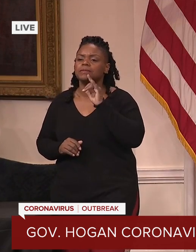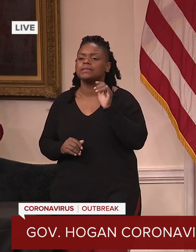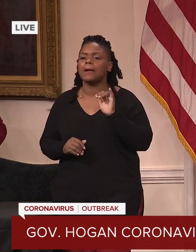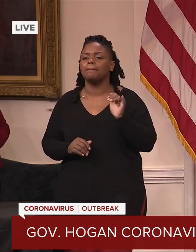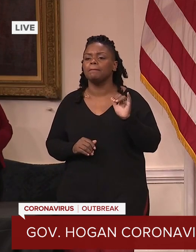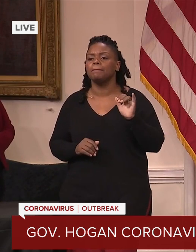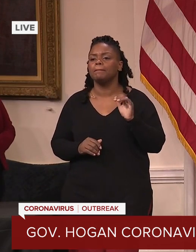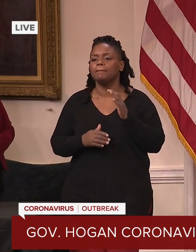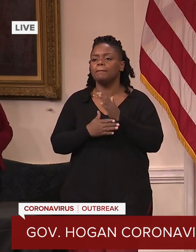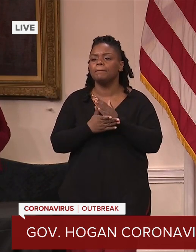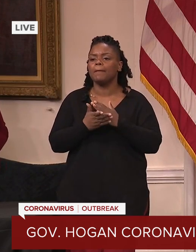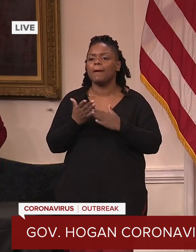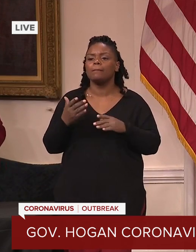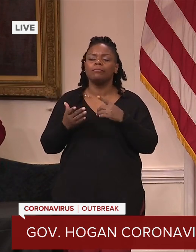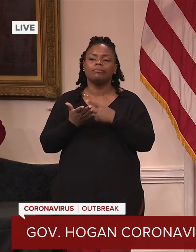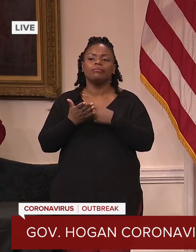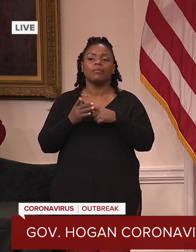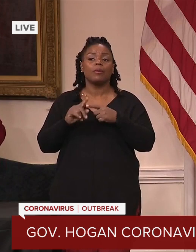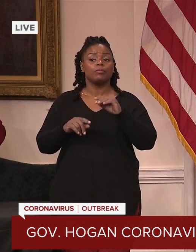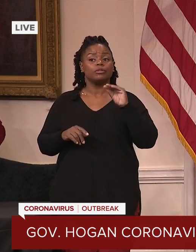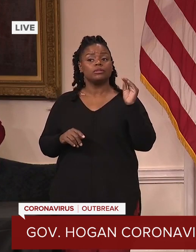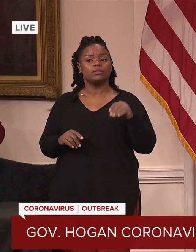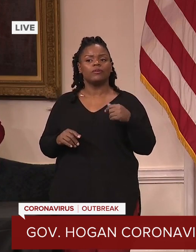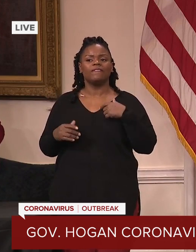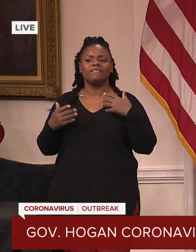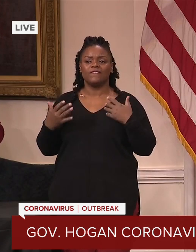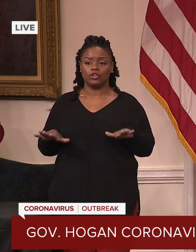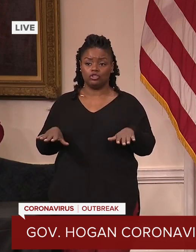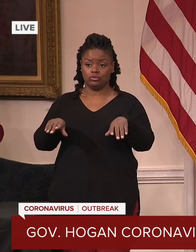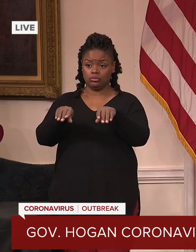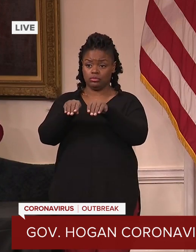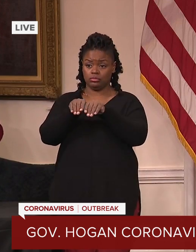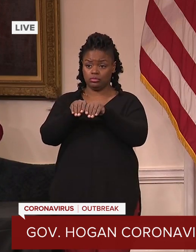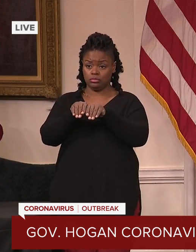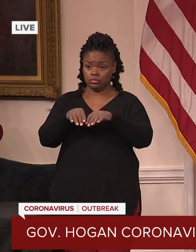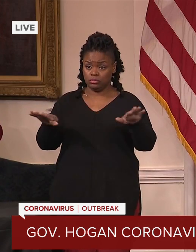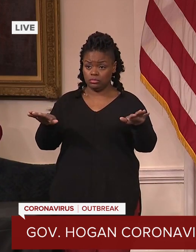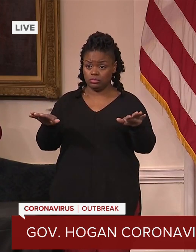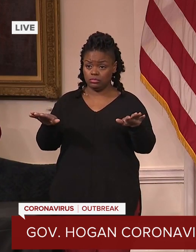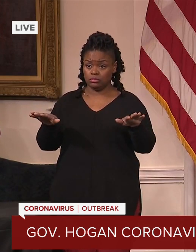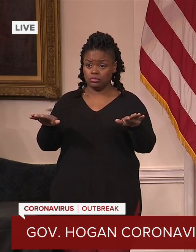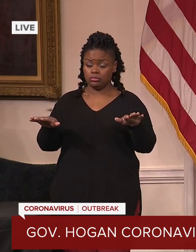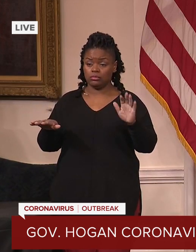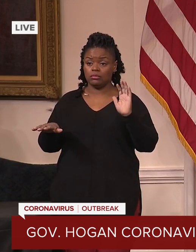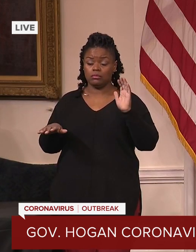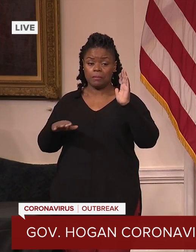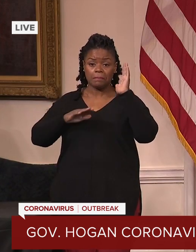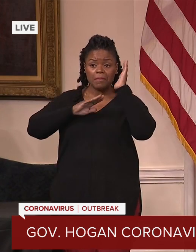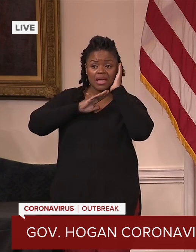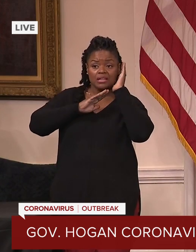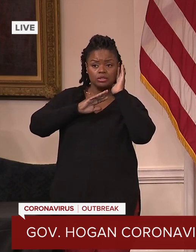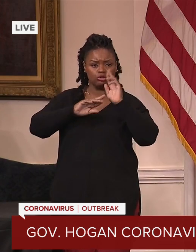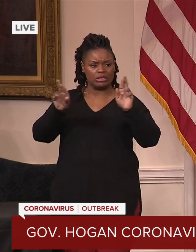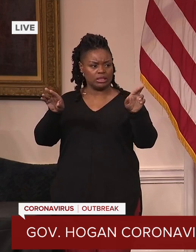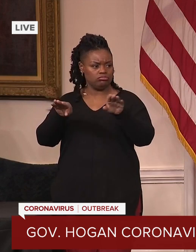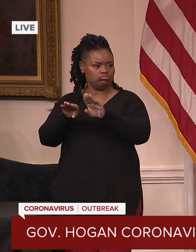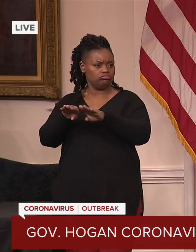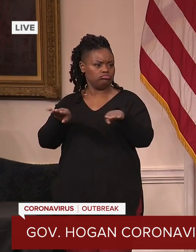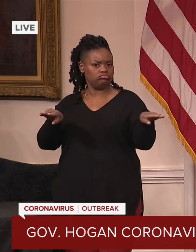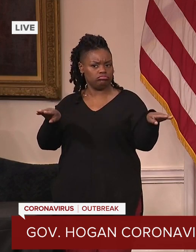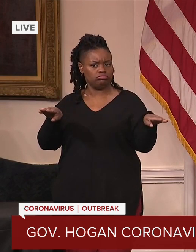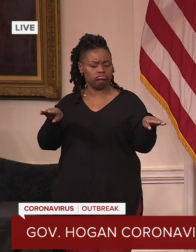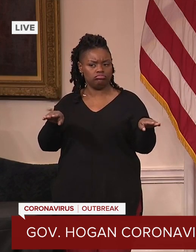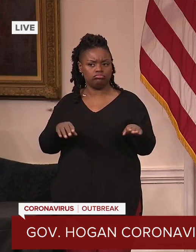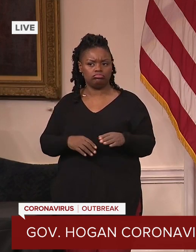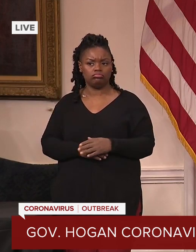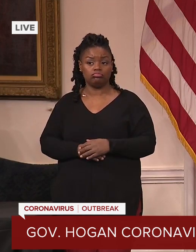talk about the percentages used, we sent out a hundred percent of the beds in nursing homes and a hundred percent of the hospitals, but they're made, they're